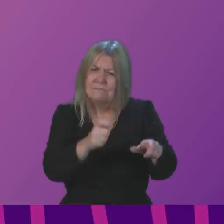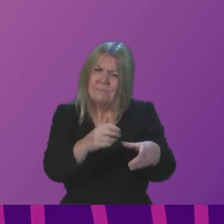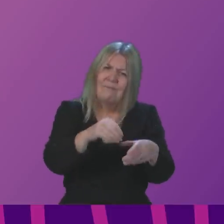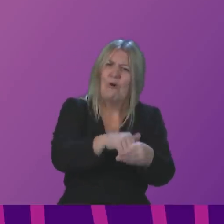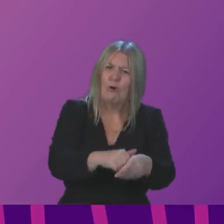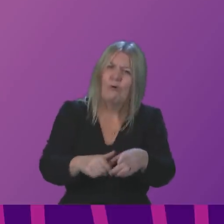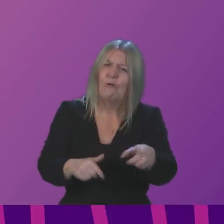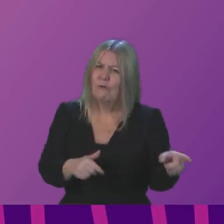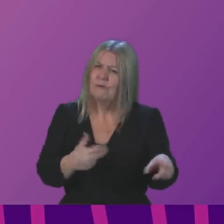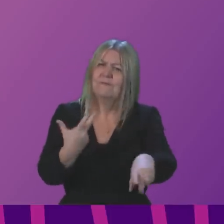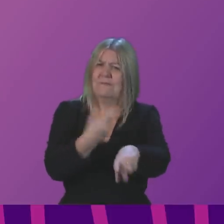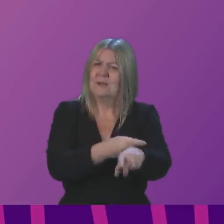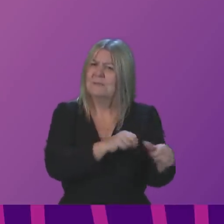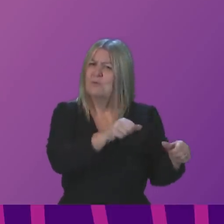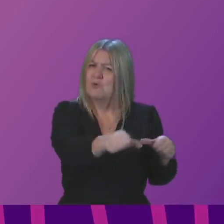Douglas Ross.